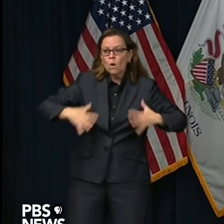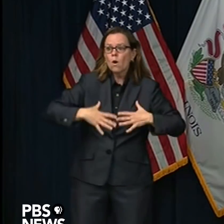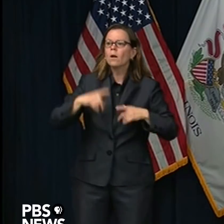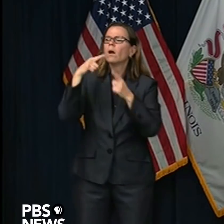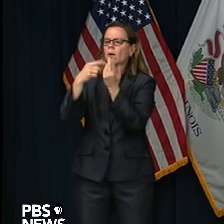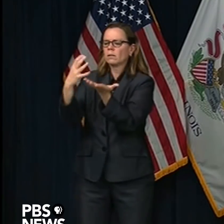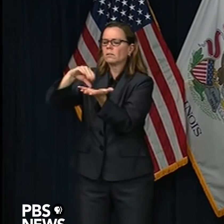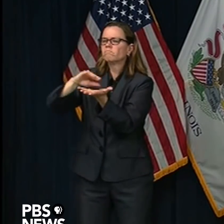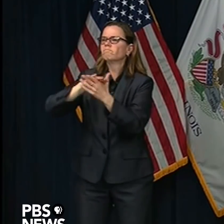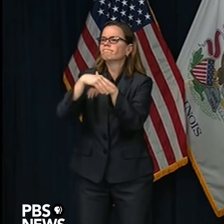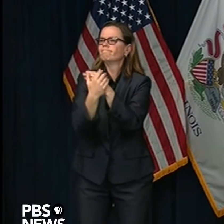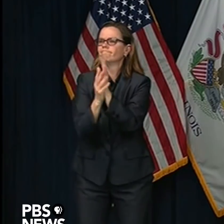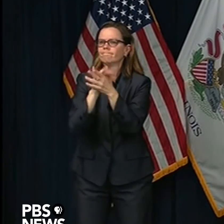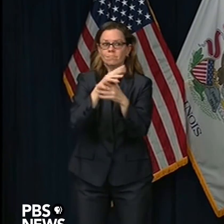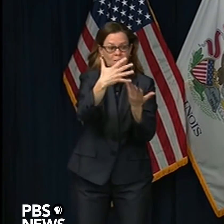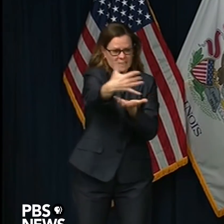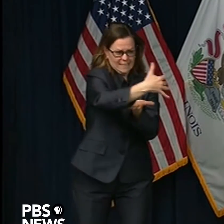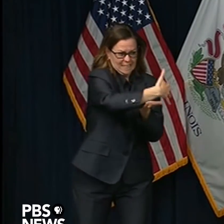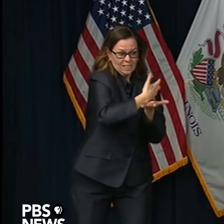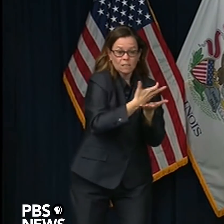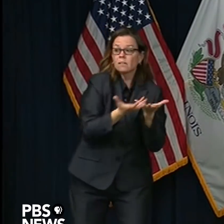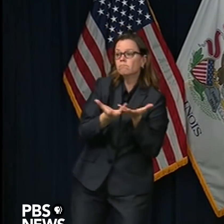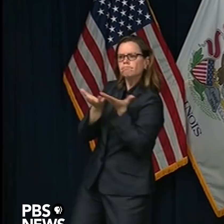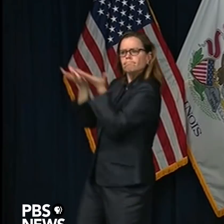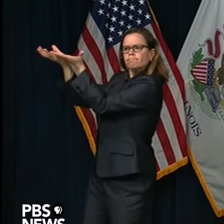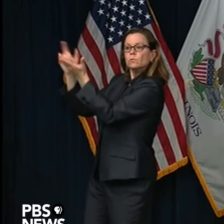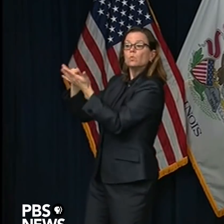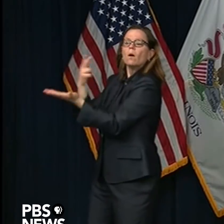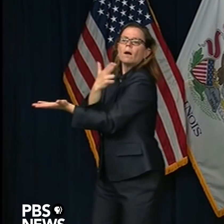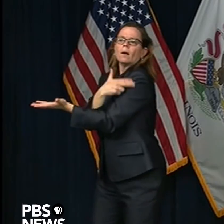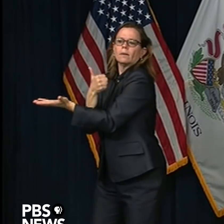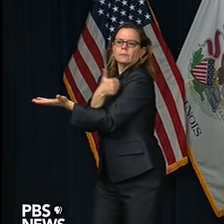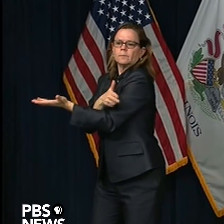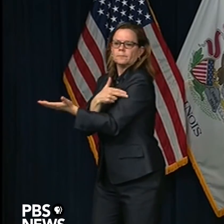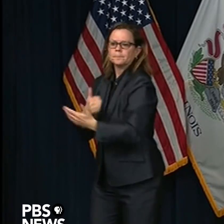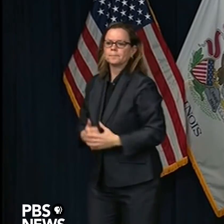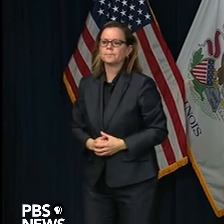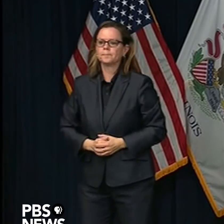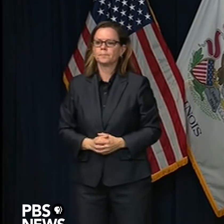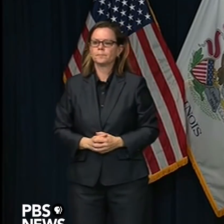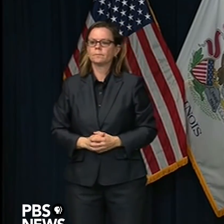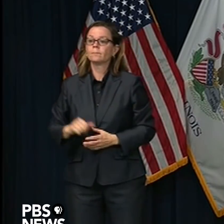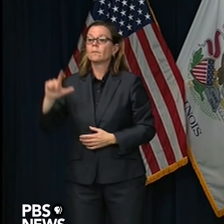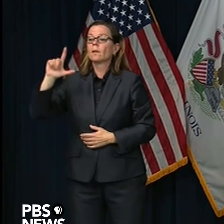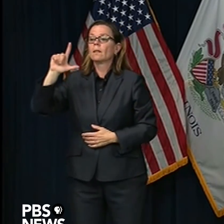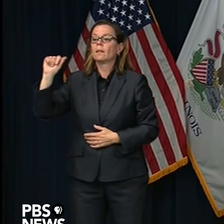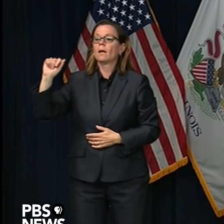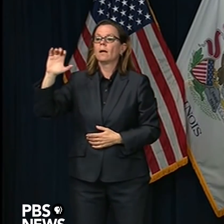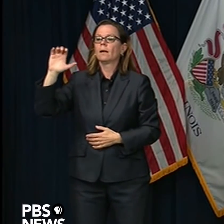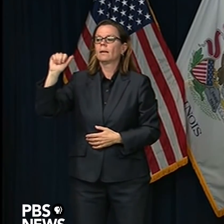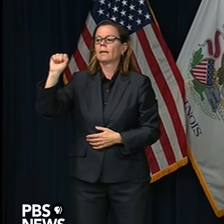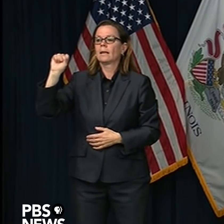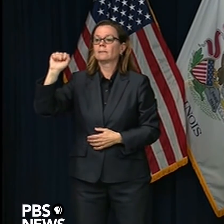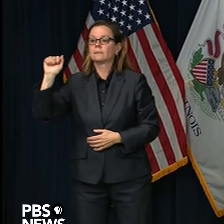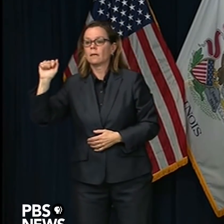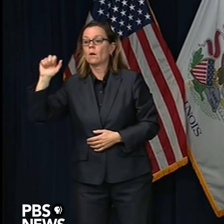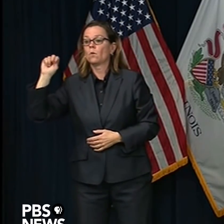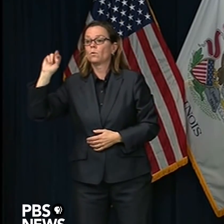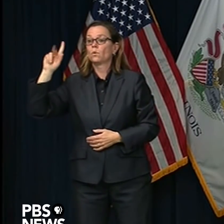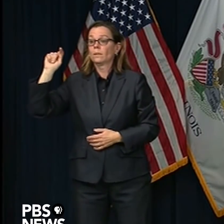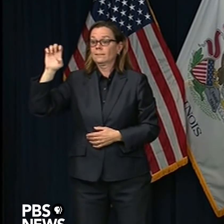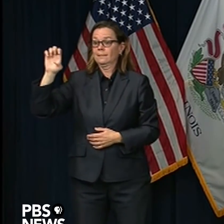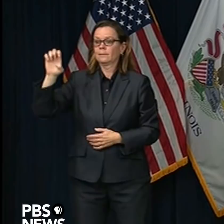Fighting to provide services and housing for the homeless, La Casa Norte continues to help individuals throughout DuPage,